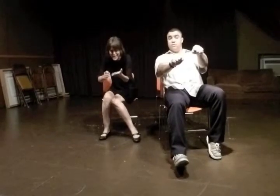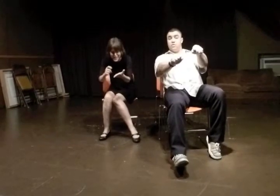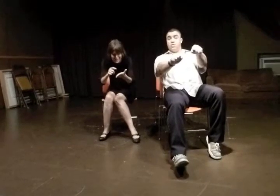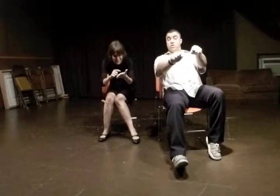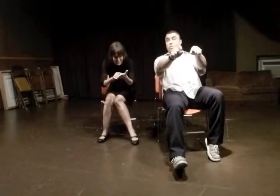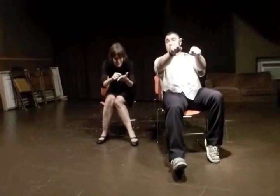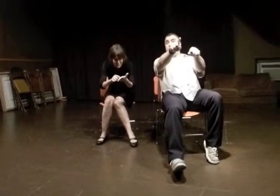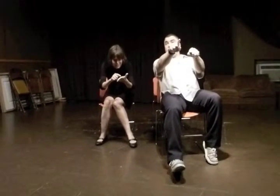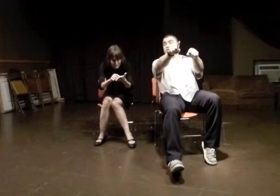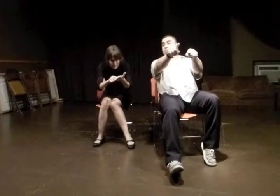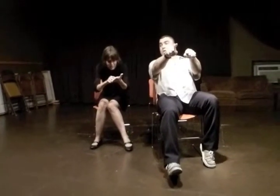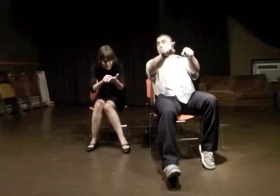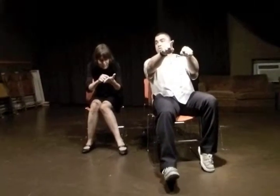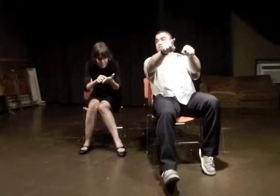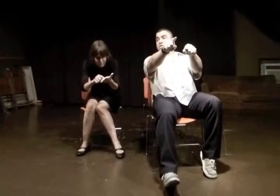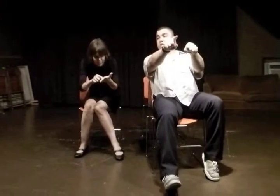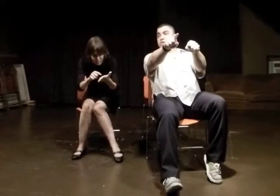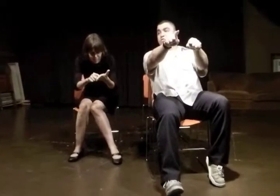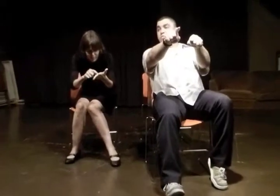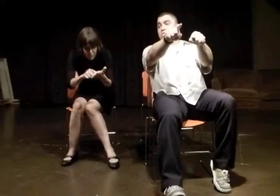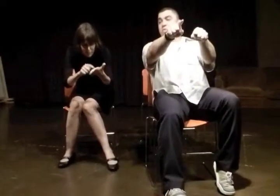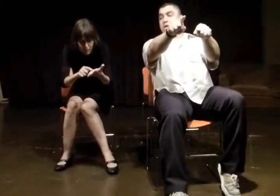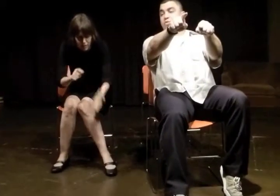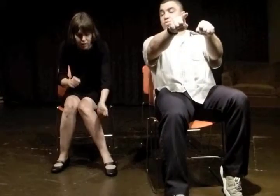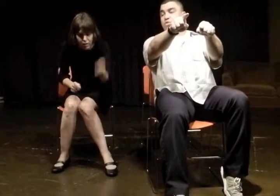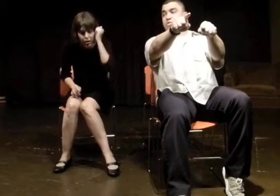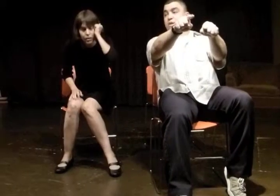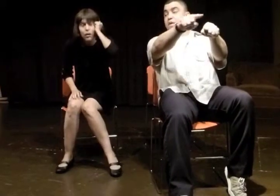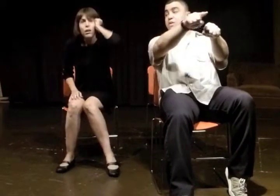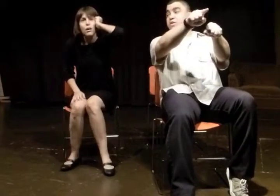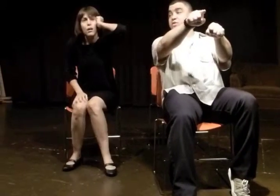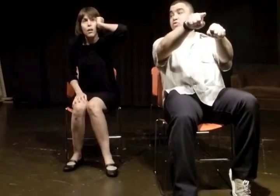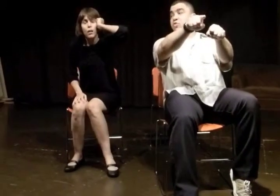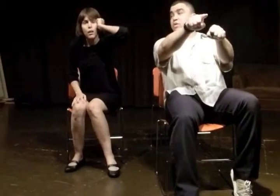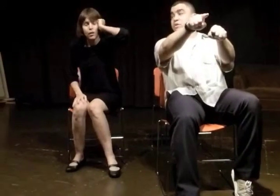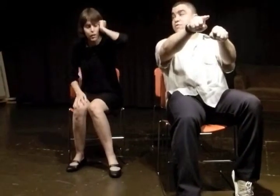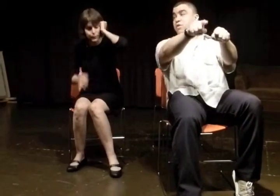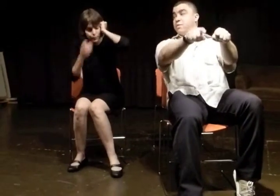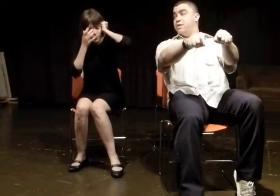You know, we're almost to the bar. just got a few more miles. We're taking a little shortcut if you don't mind.